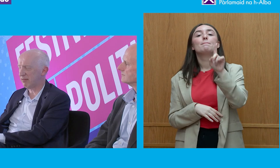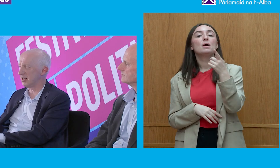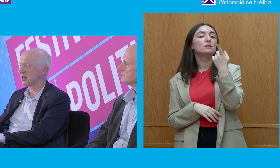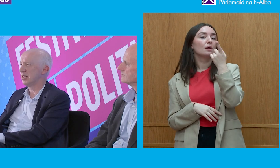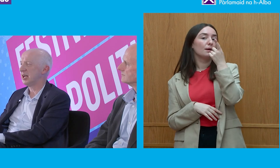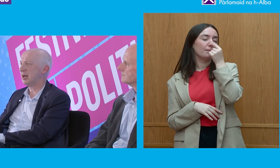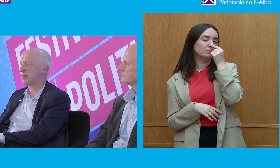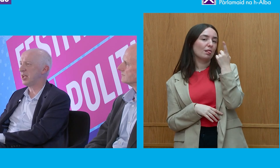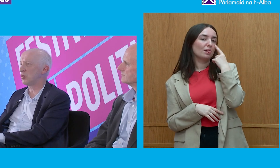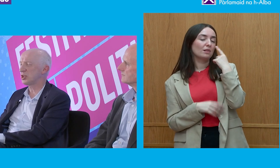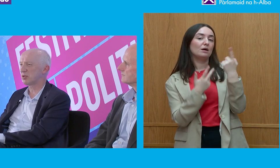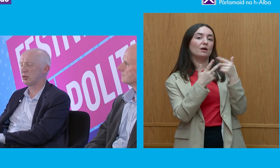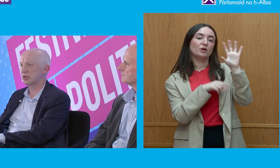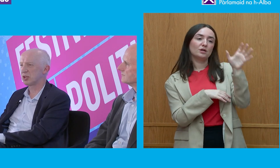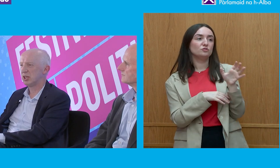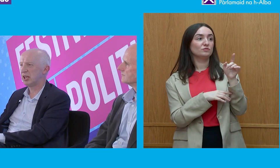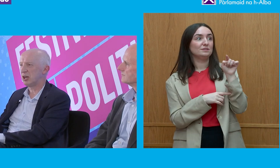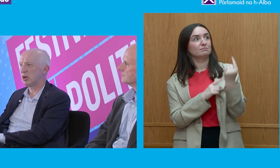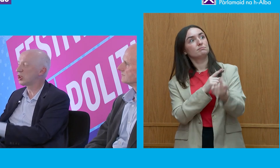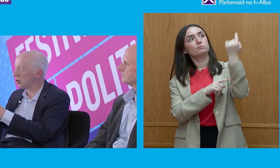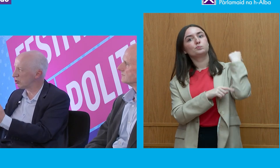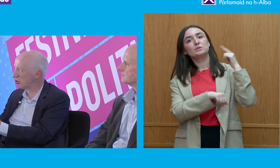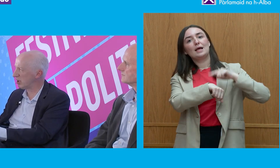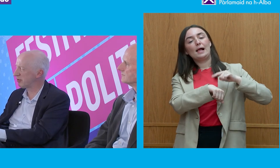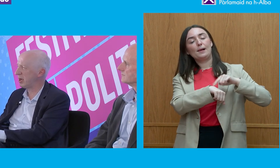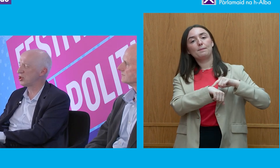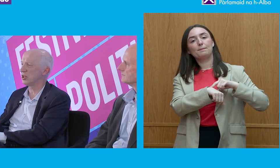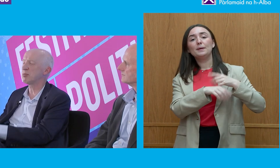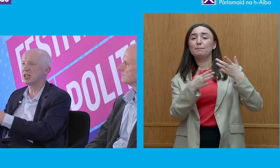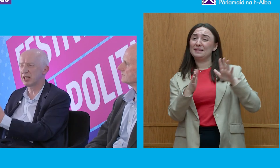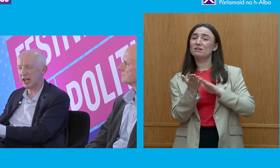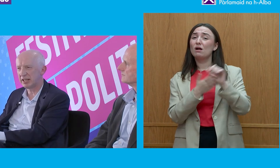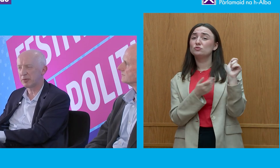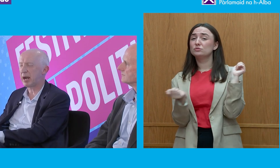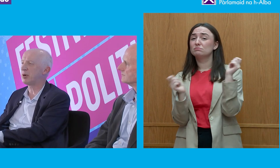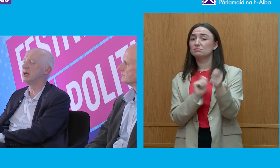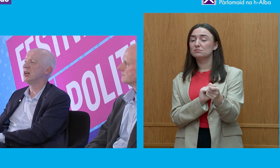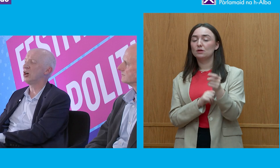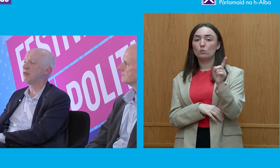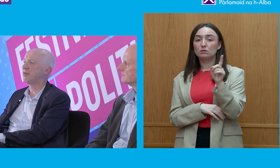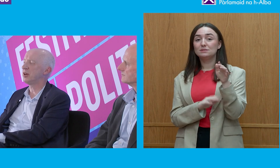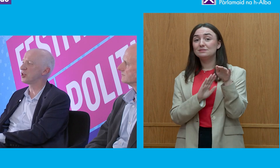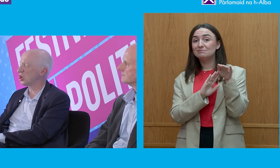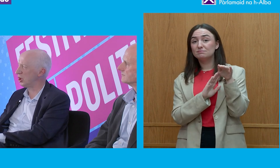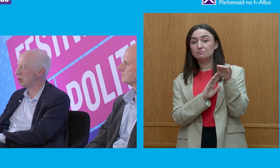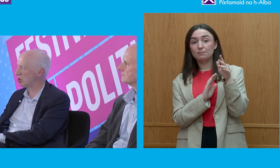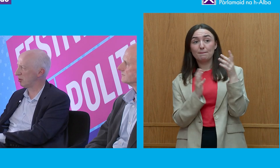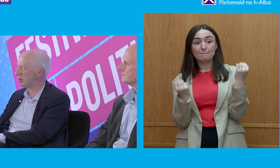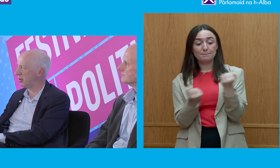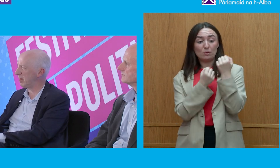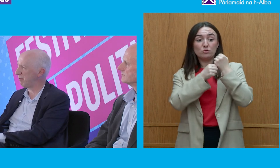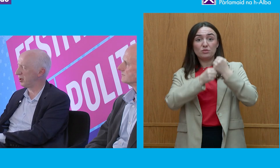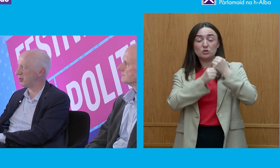that period? It was, of course, you know, a cultural transformation. It was the decline in the power of the church,